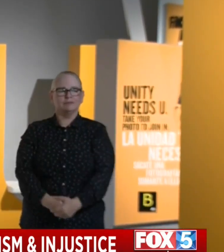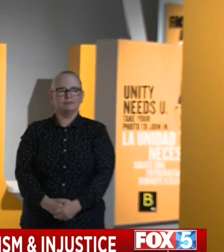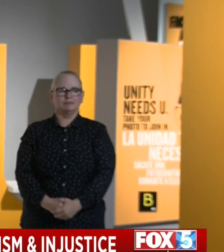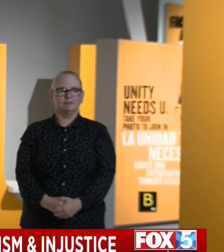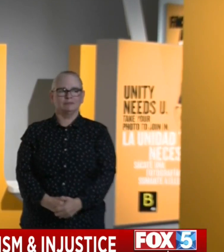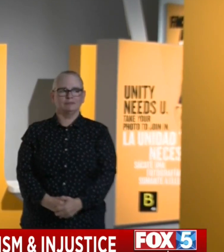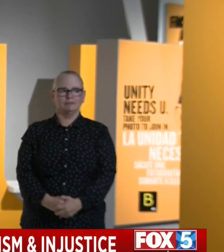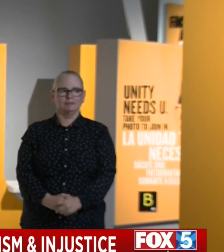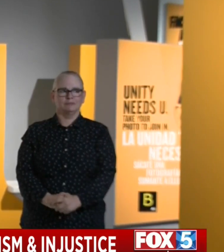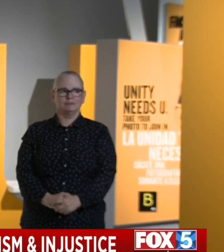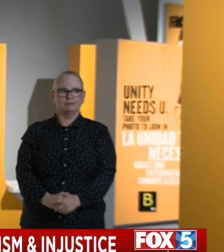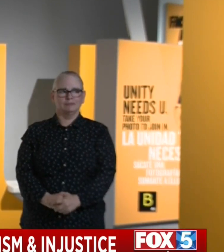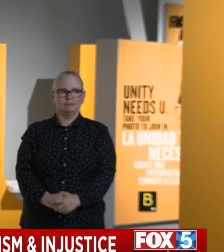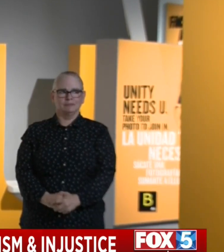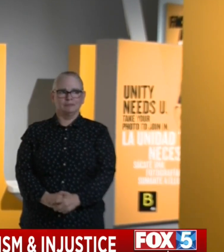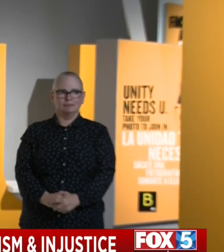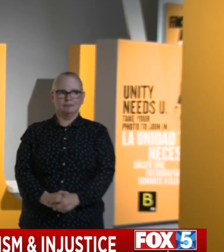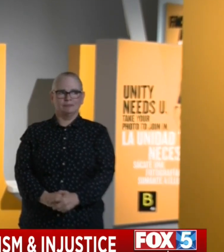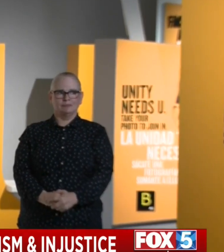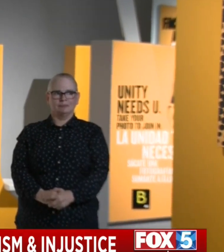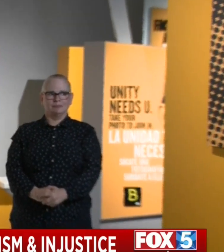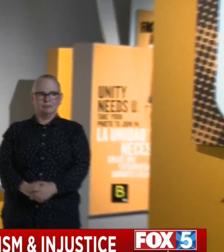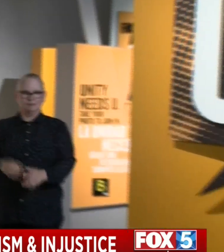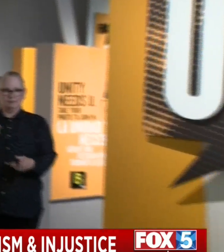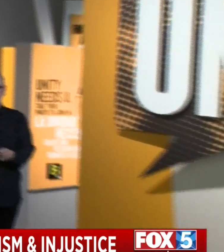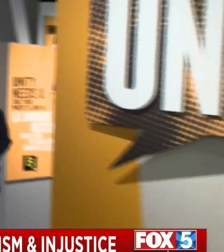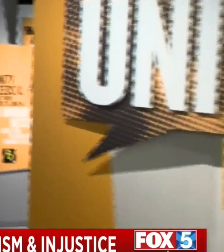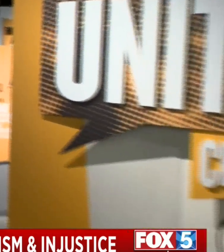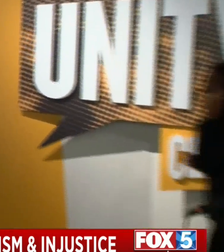loudly hearing in the state of California. Latifah.